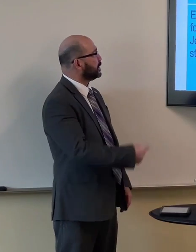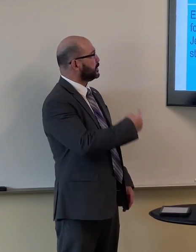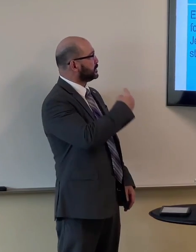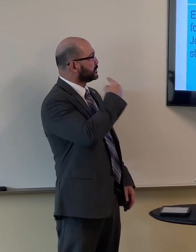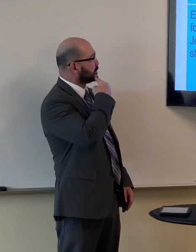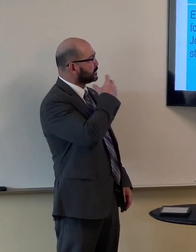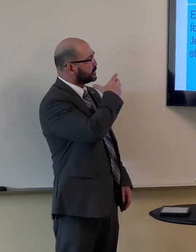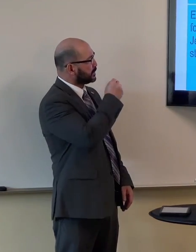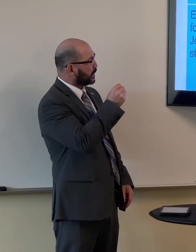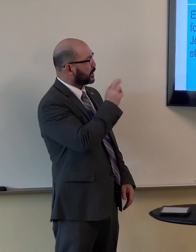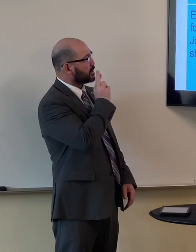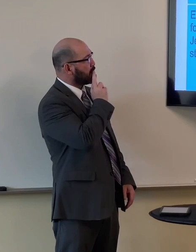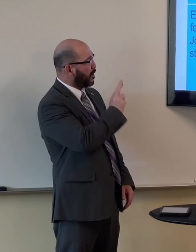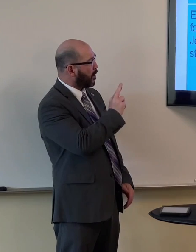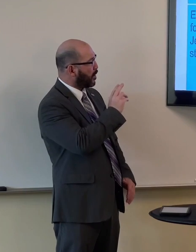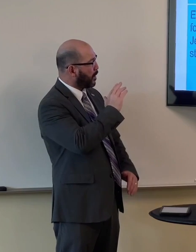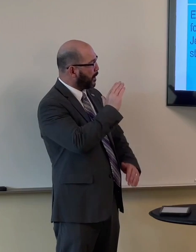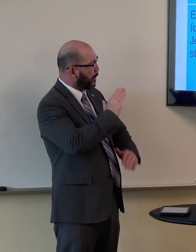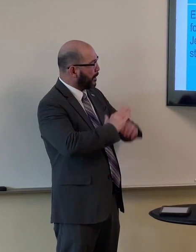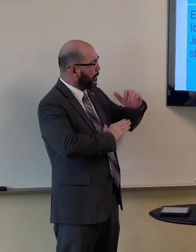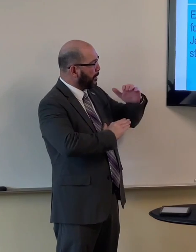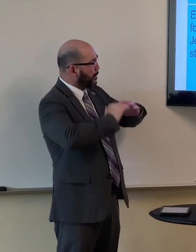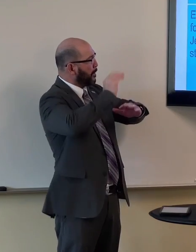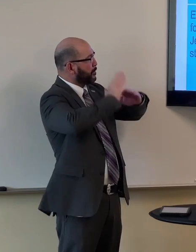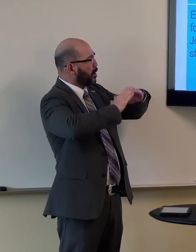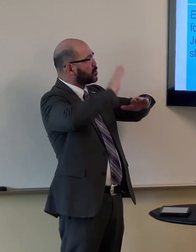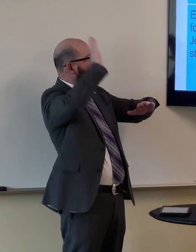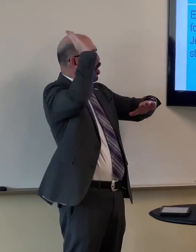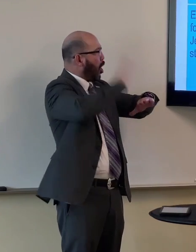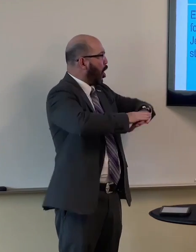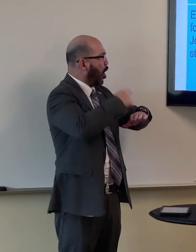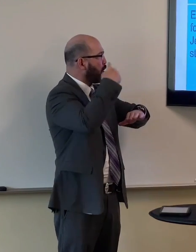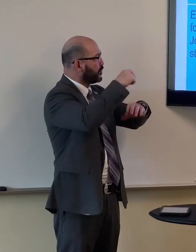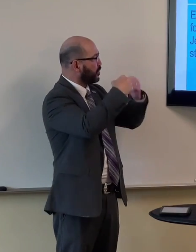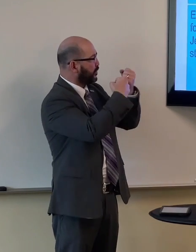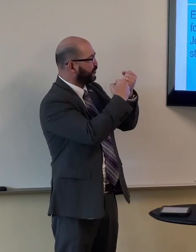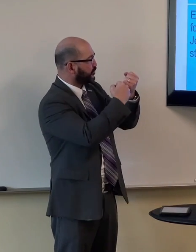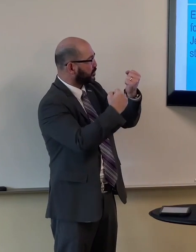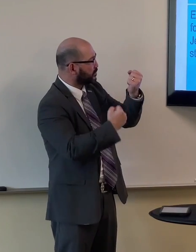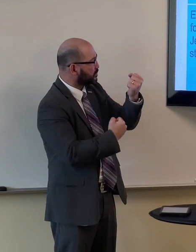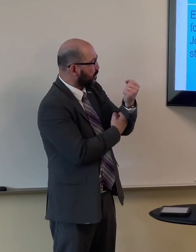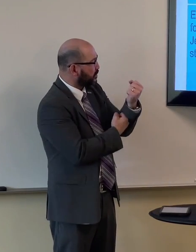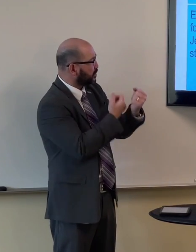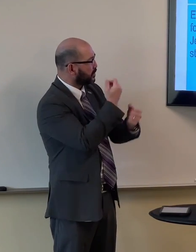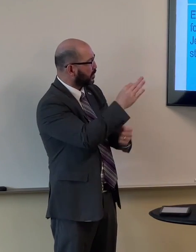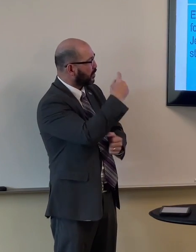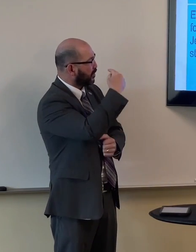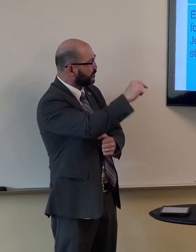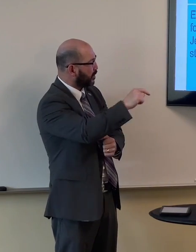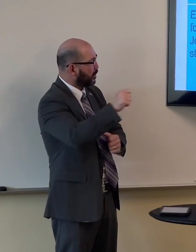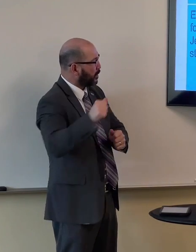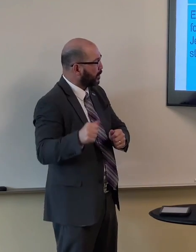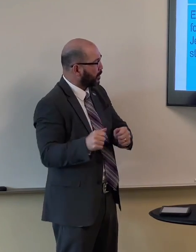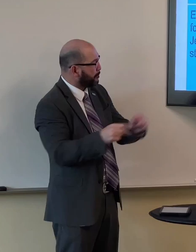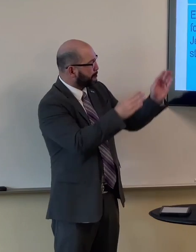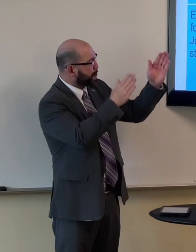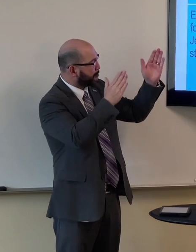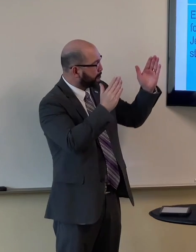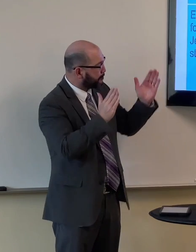It says, are built upon the foundation of the apostles